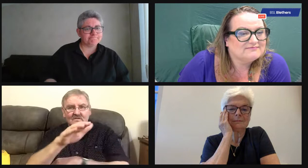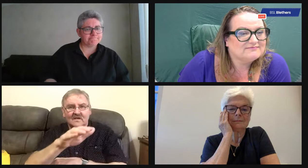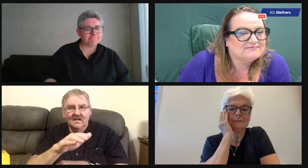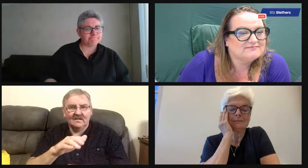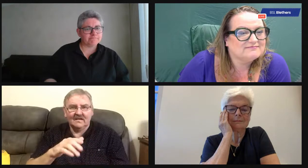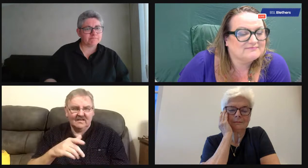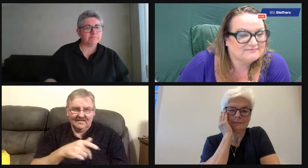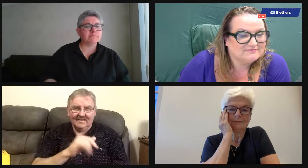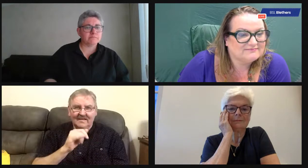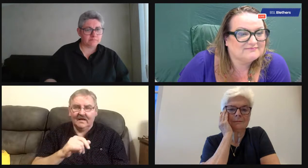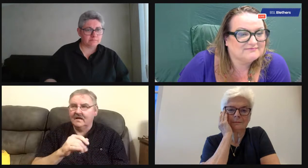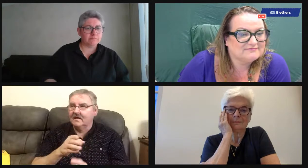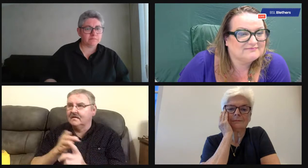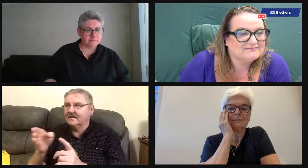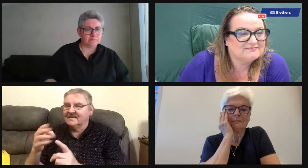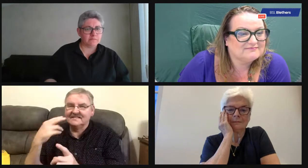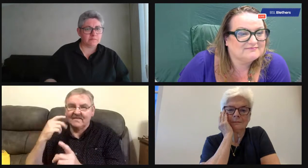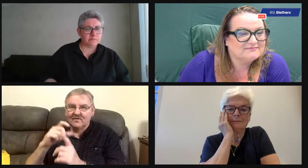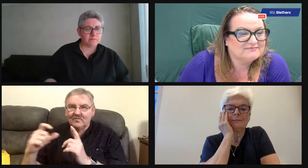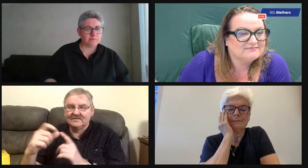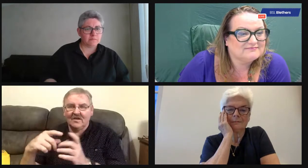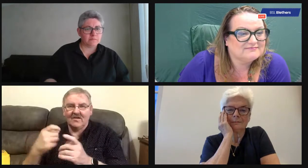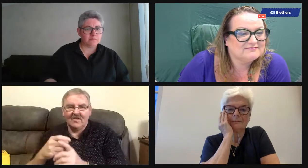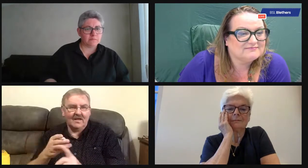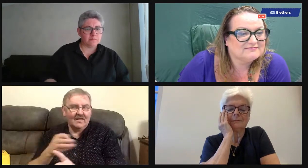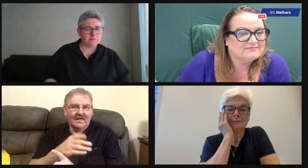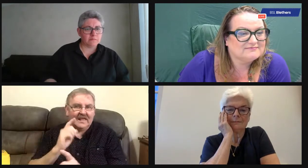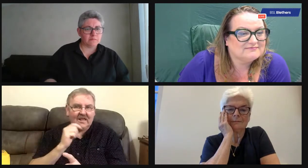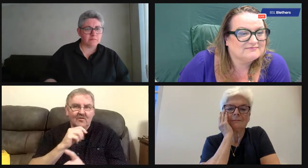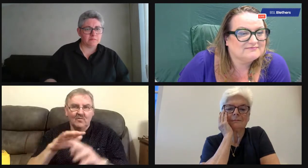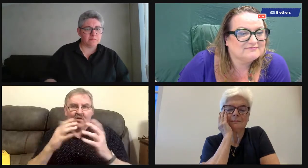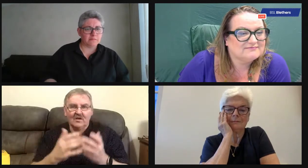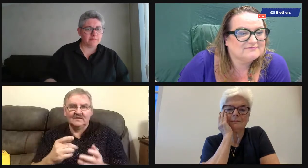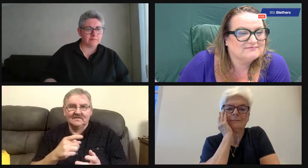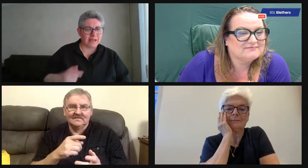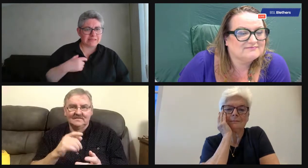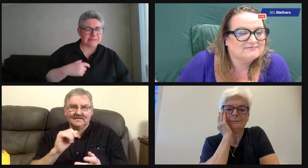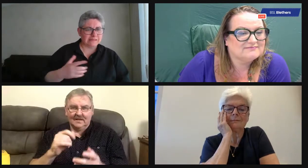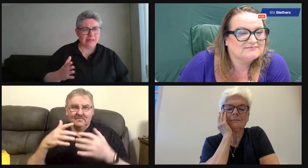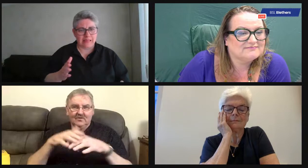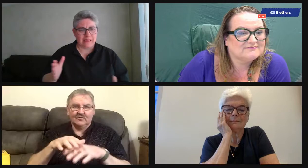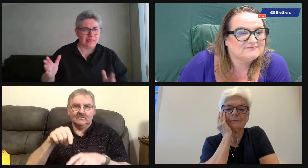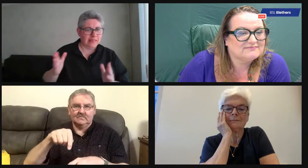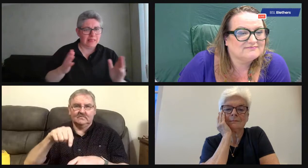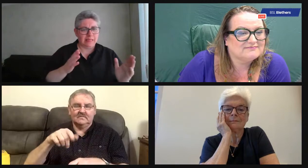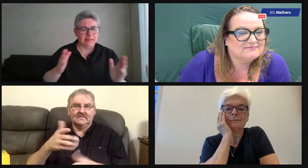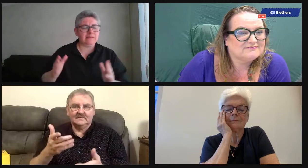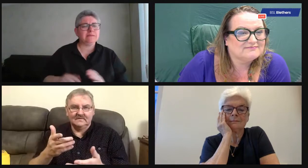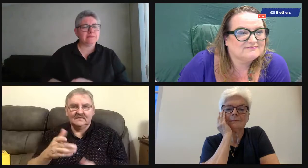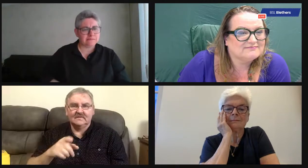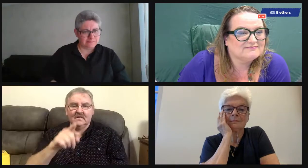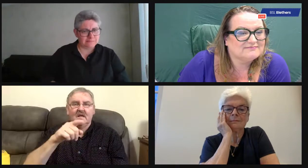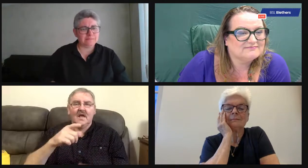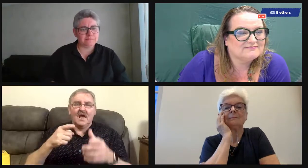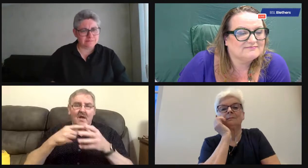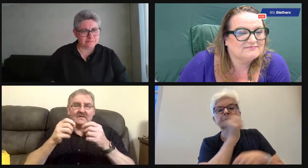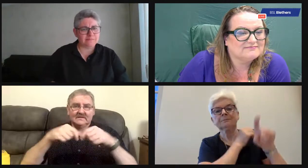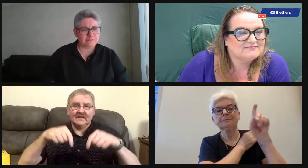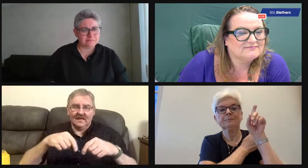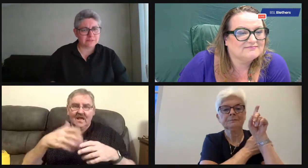opportunity for young people to see that they have a future, you know, can see what it's like within the deaf world and that will maybe help